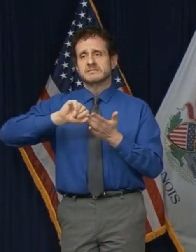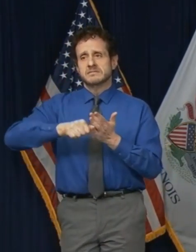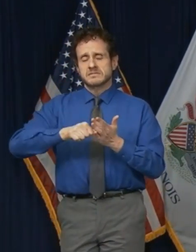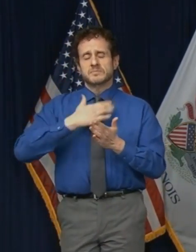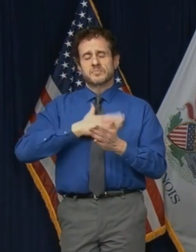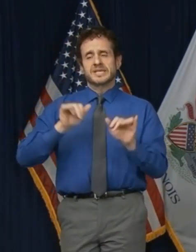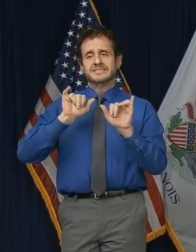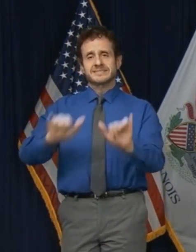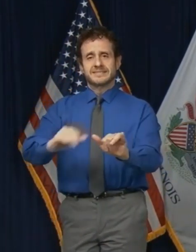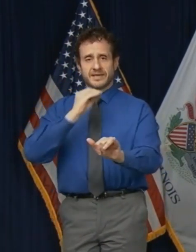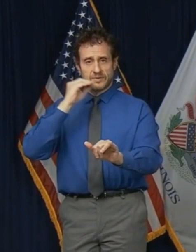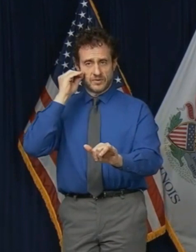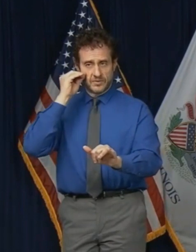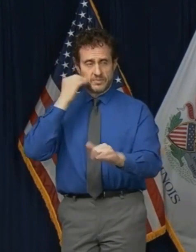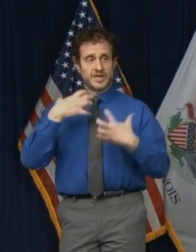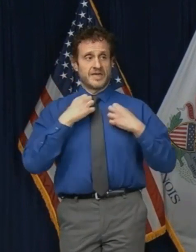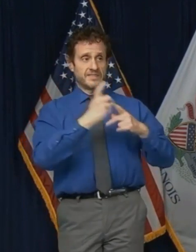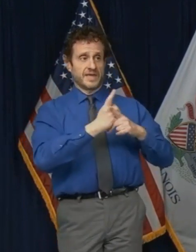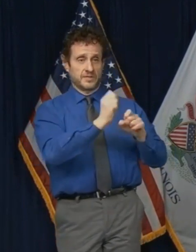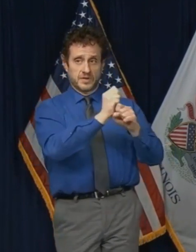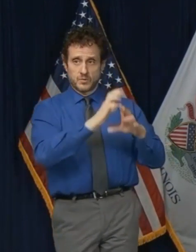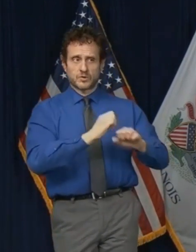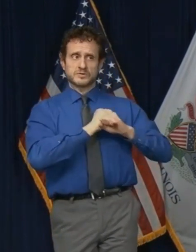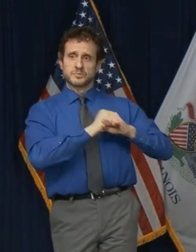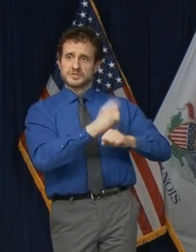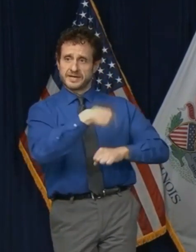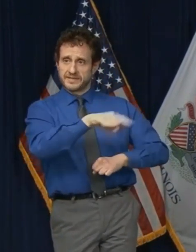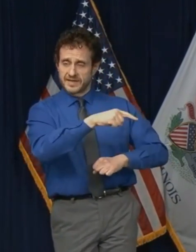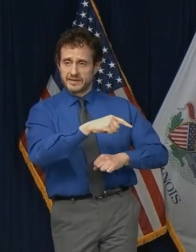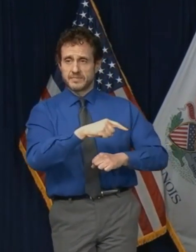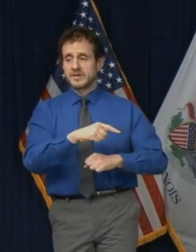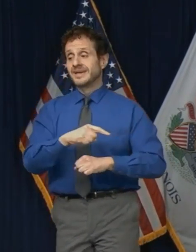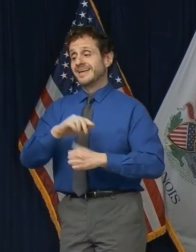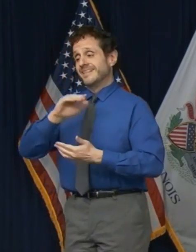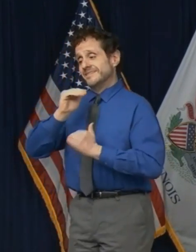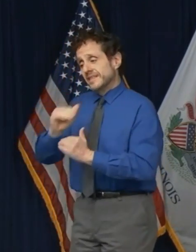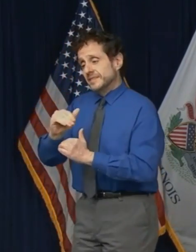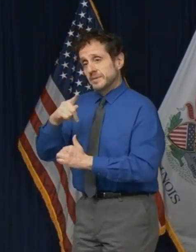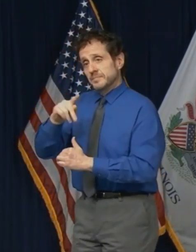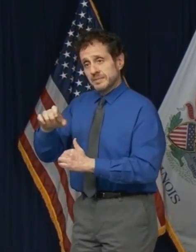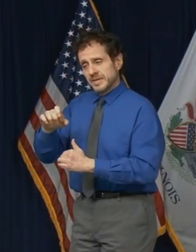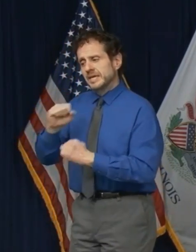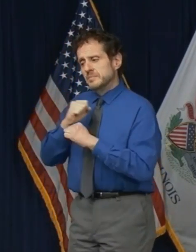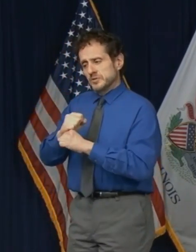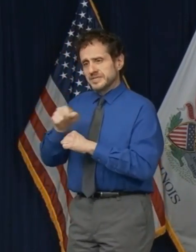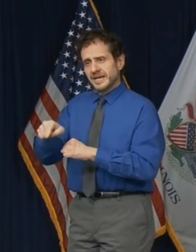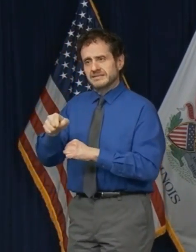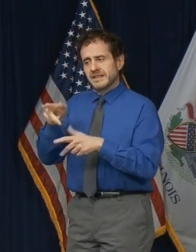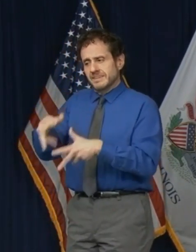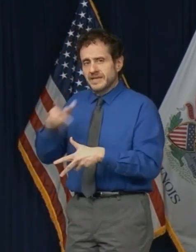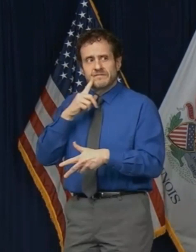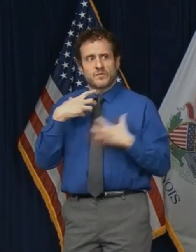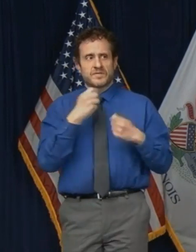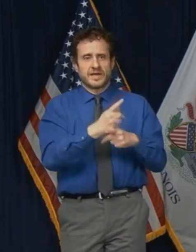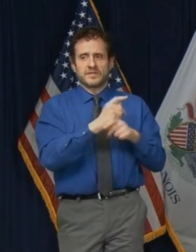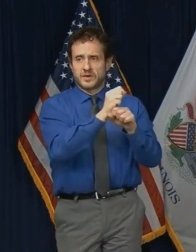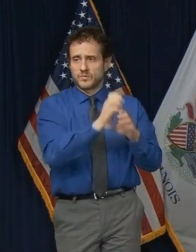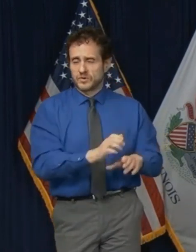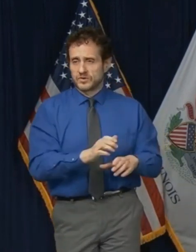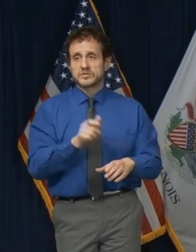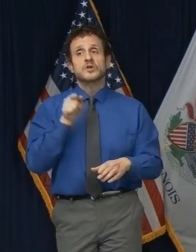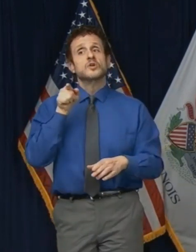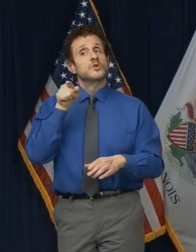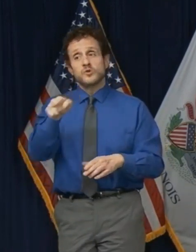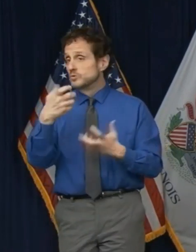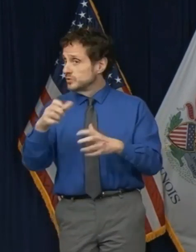Protect our healthcare workers and the limited supply of PPE currently available. You don't want to be the person that spreads the